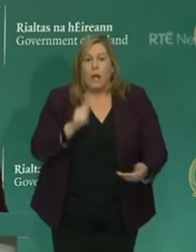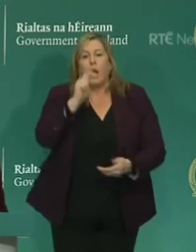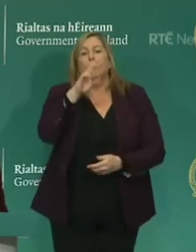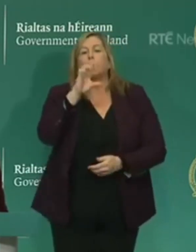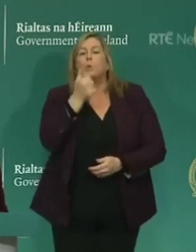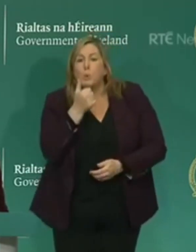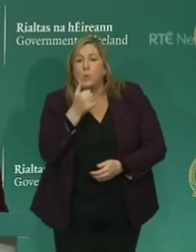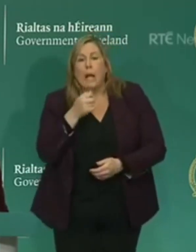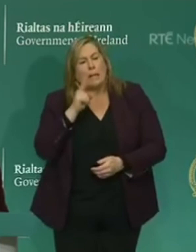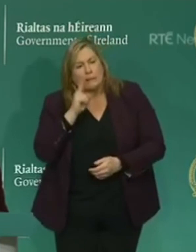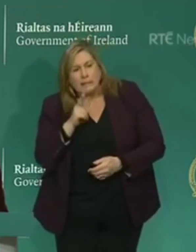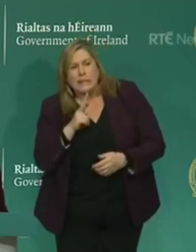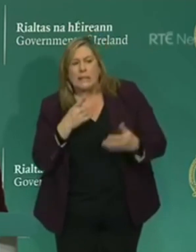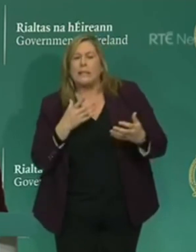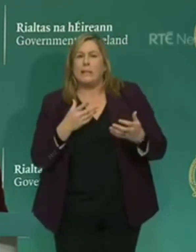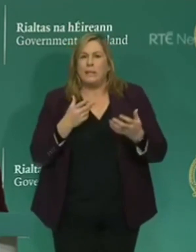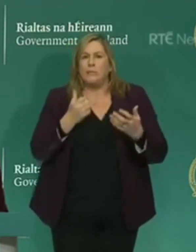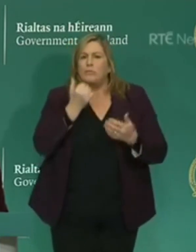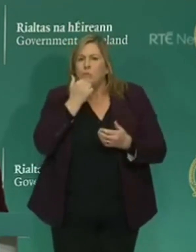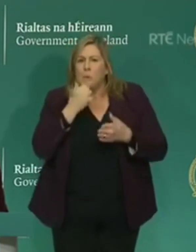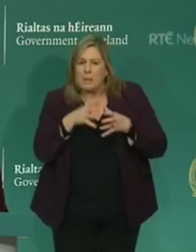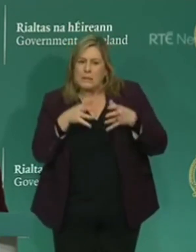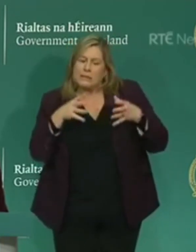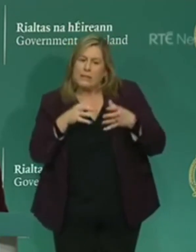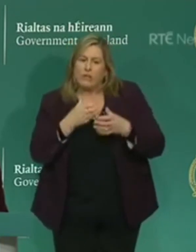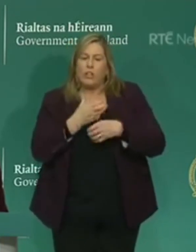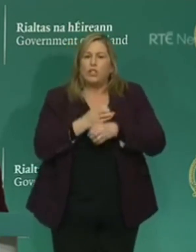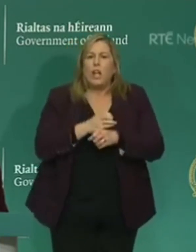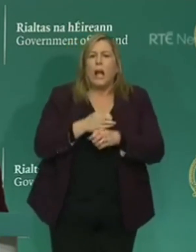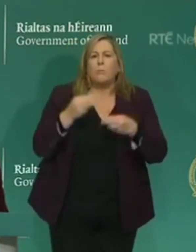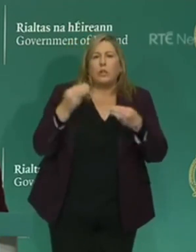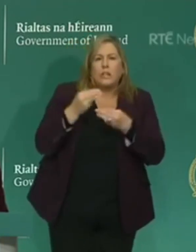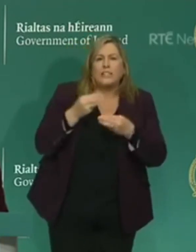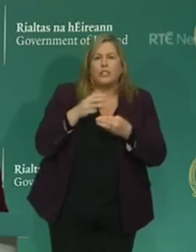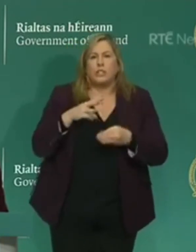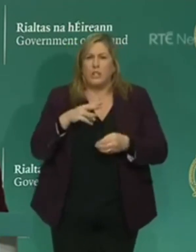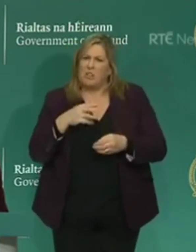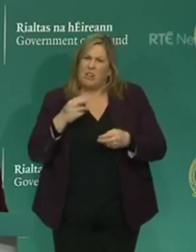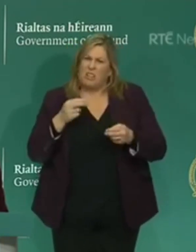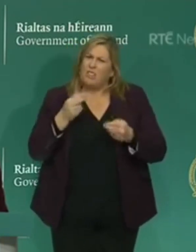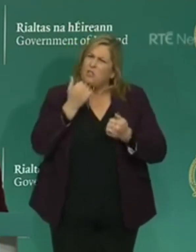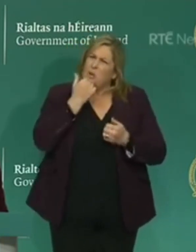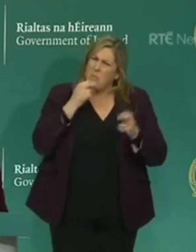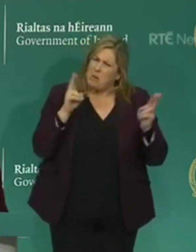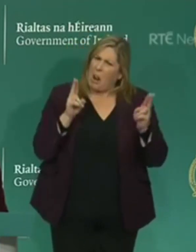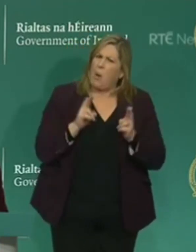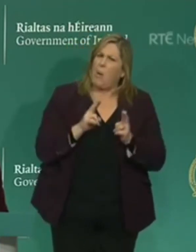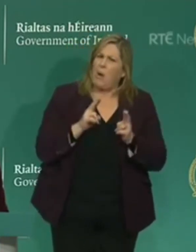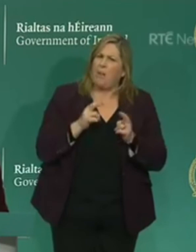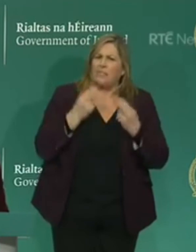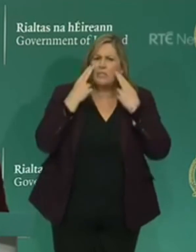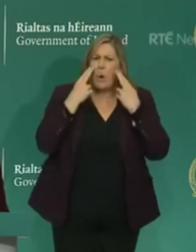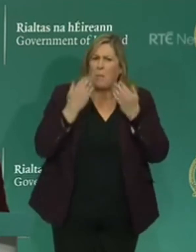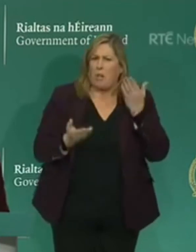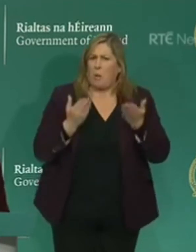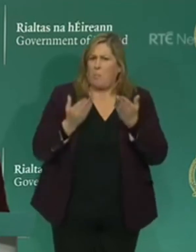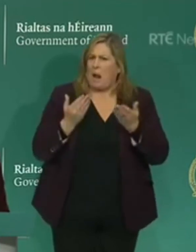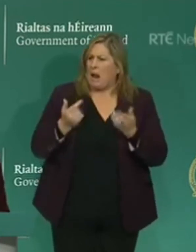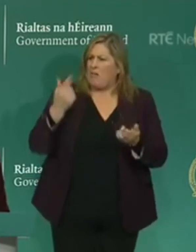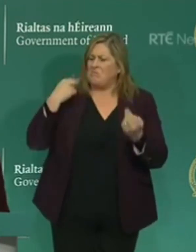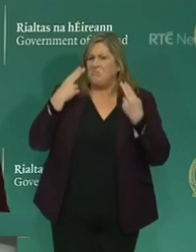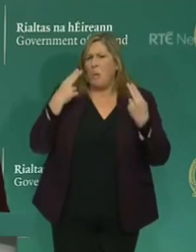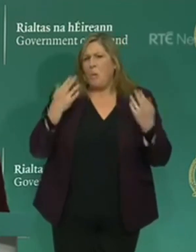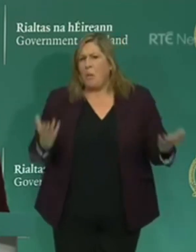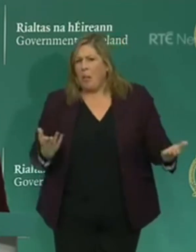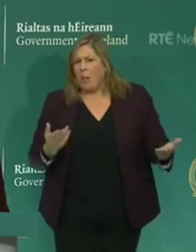indications that the number of referrals to child protection and welfare services are lower than usual at this time. The closure of